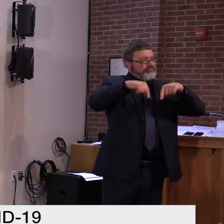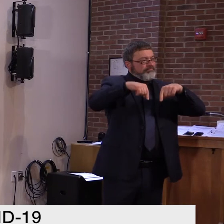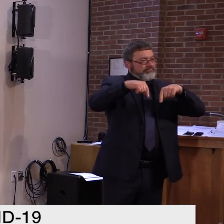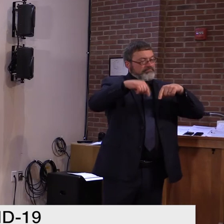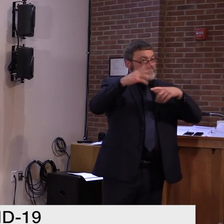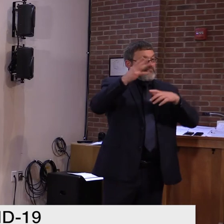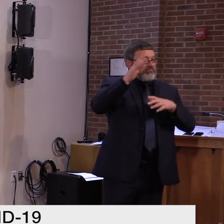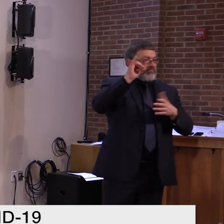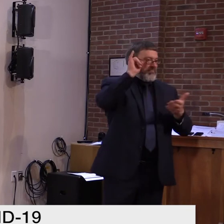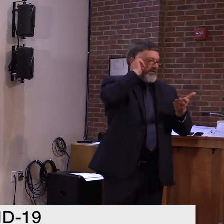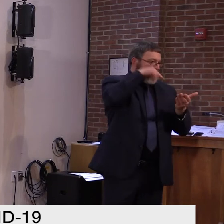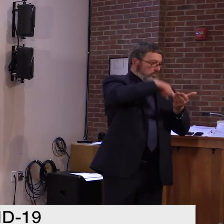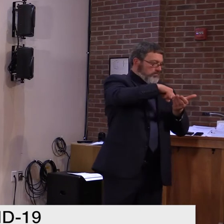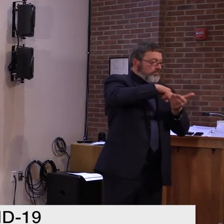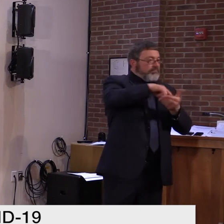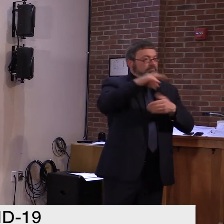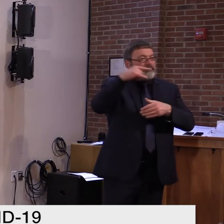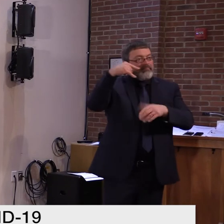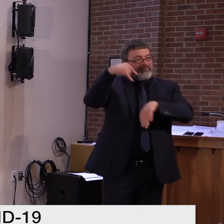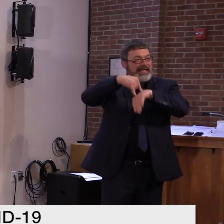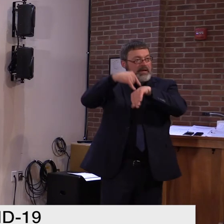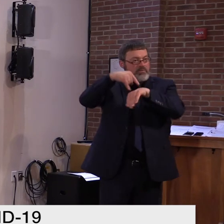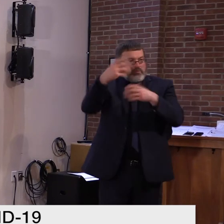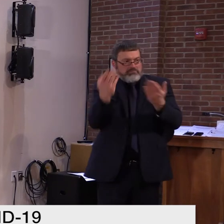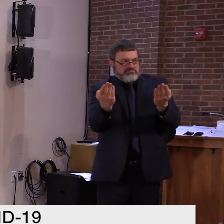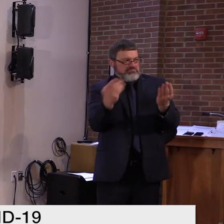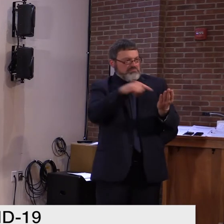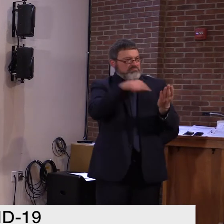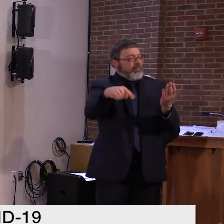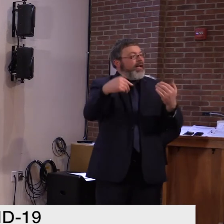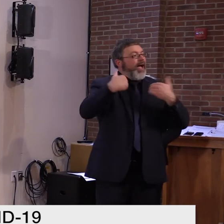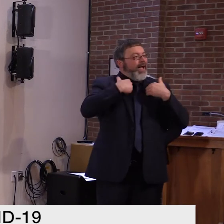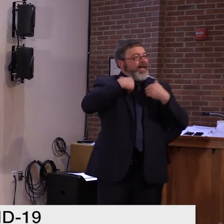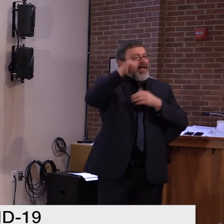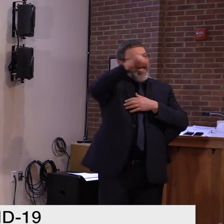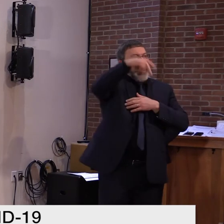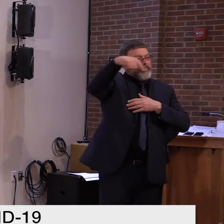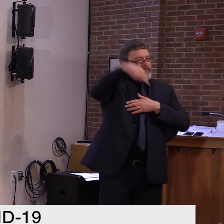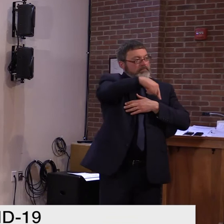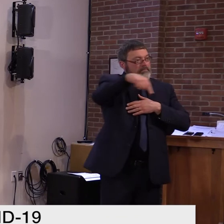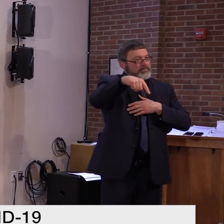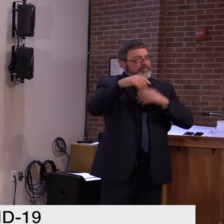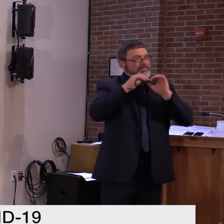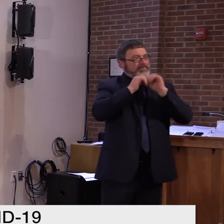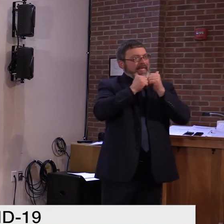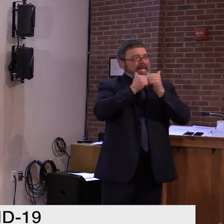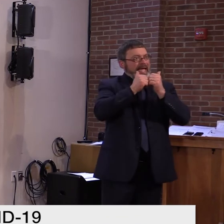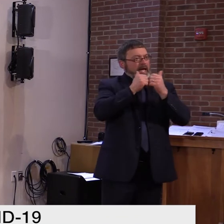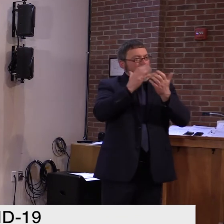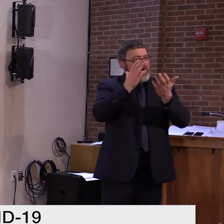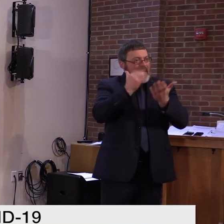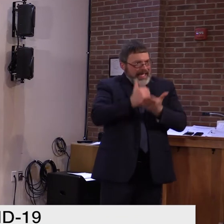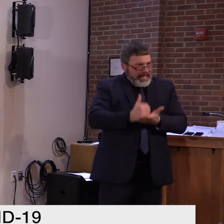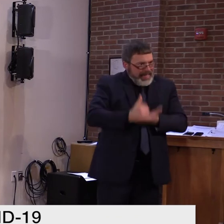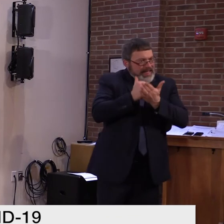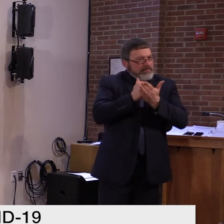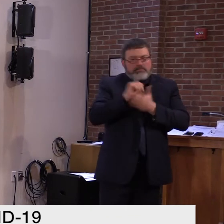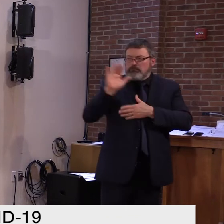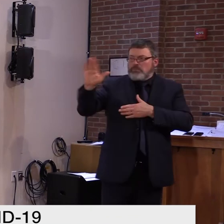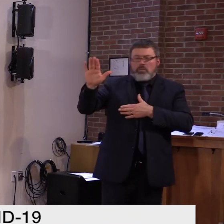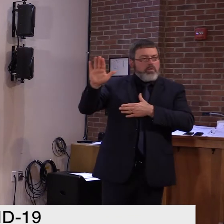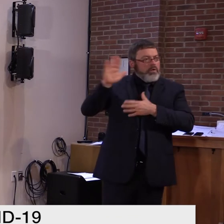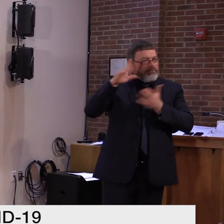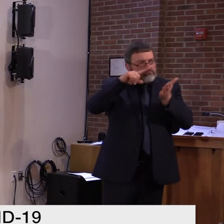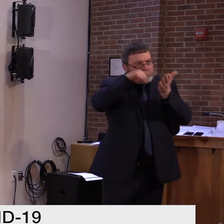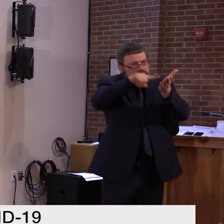facilitate, I think, contact tracing. But both of these require the states that